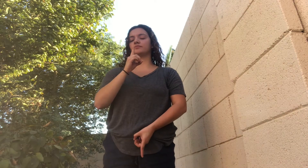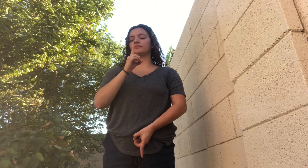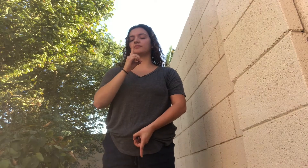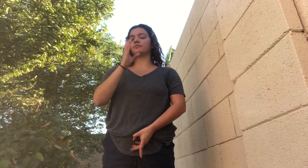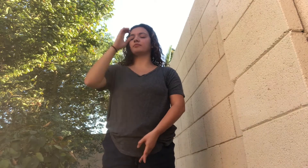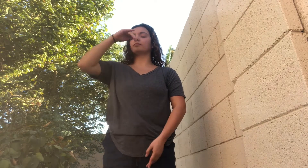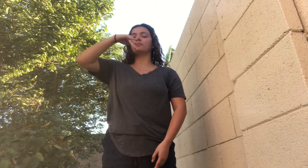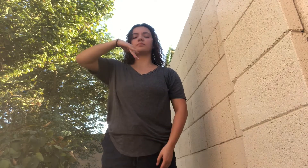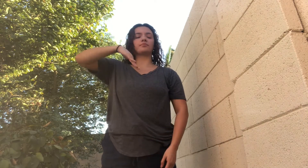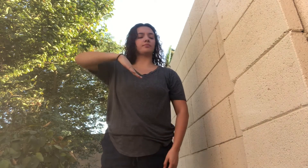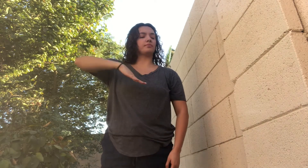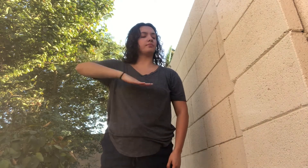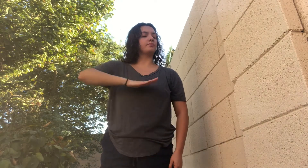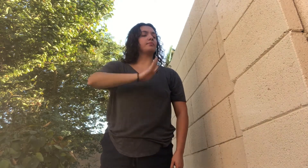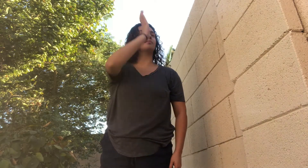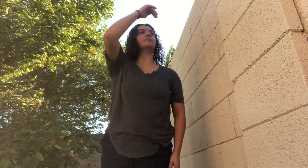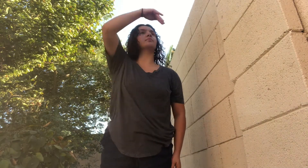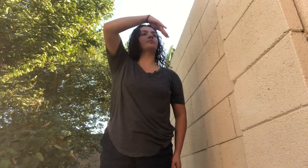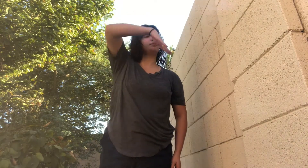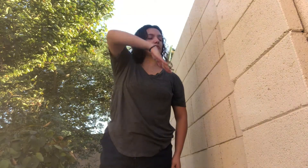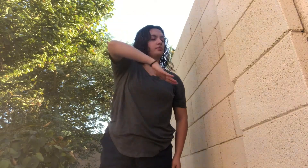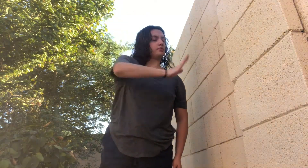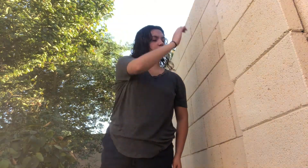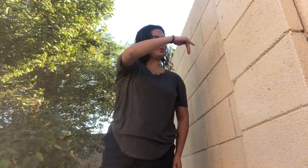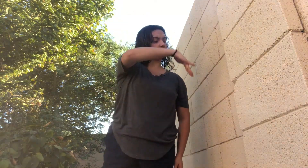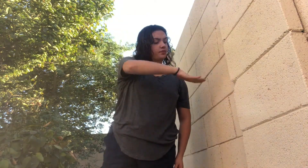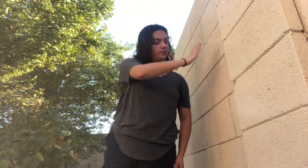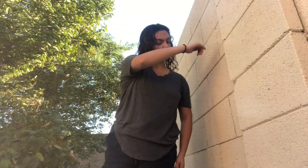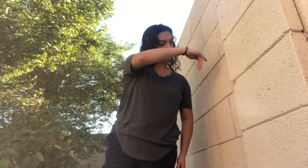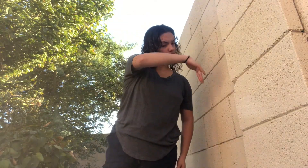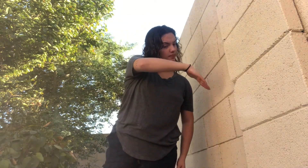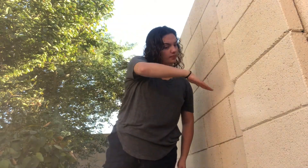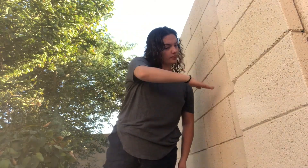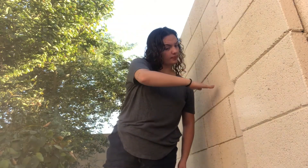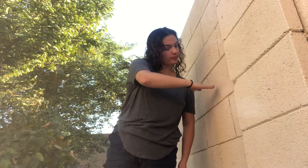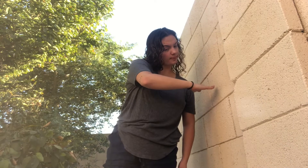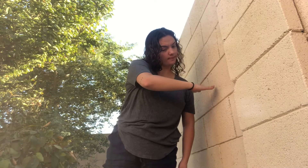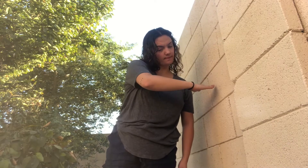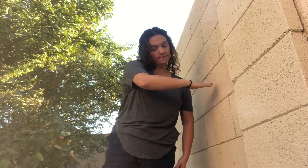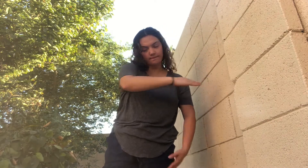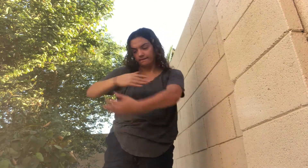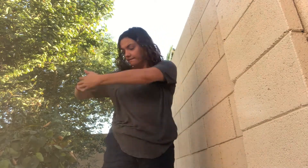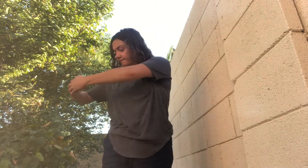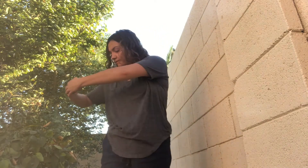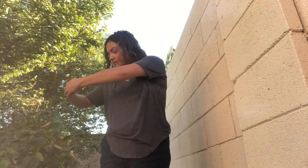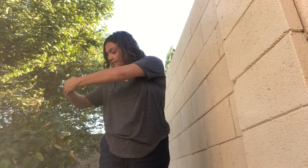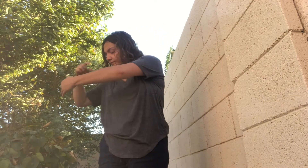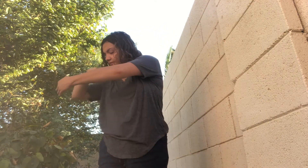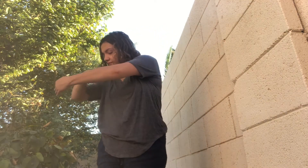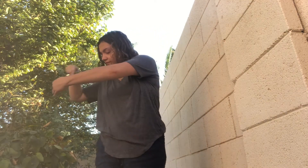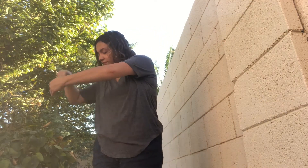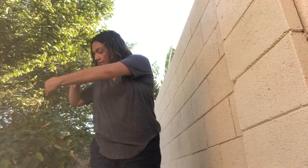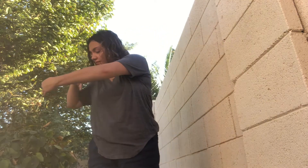i exhale what has not served my intent to heal slowing down time just to be still